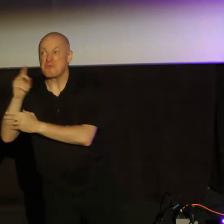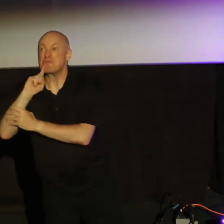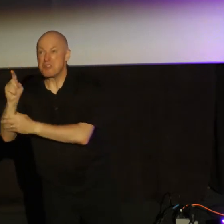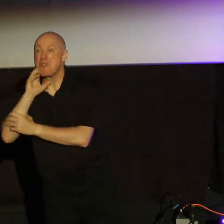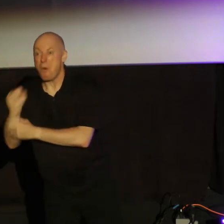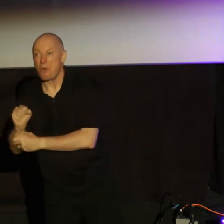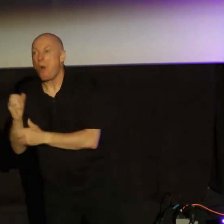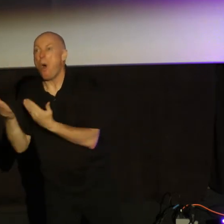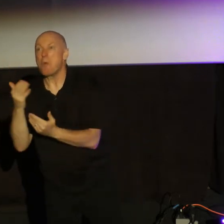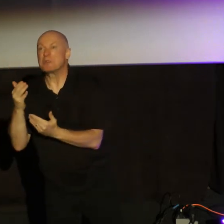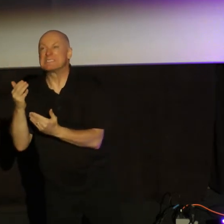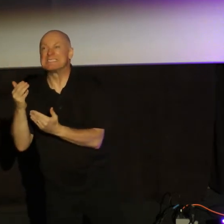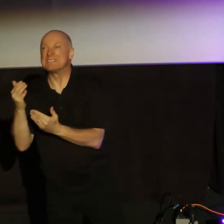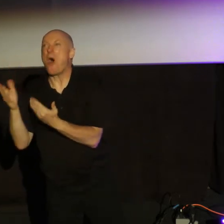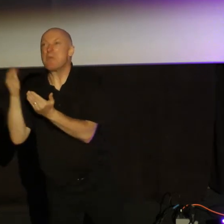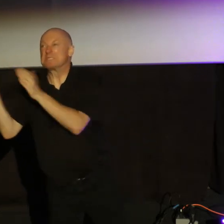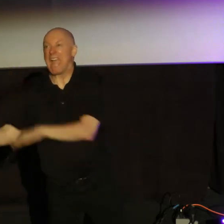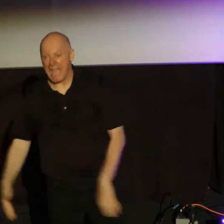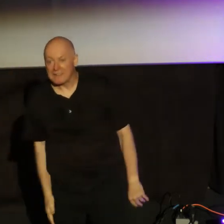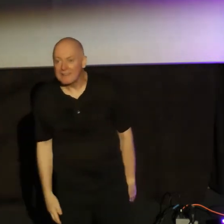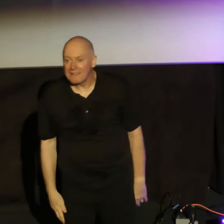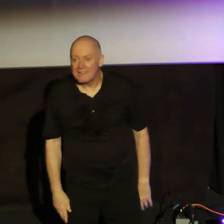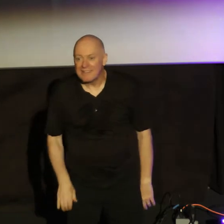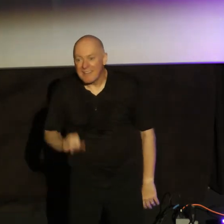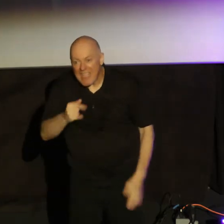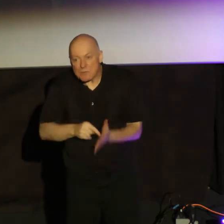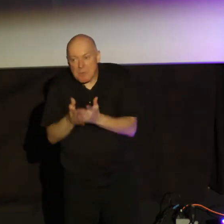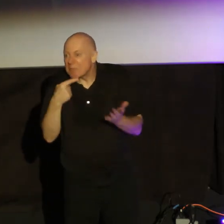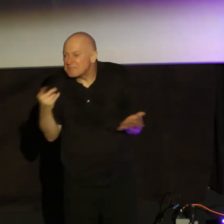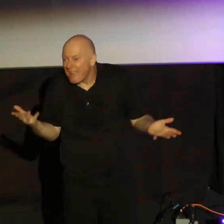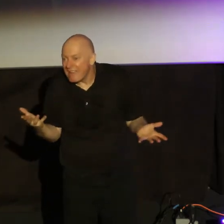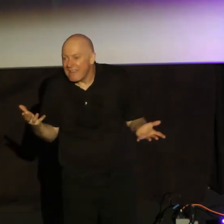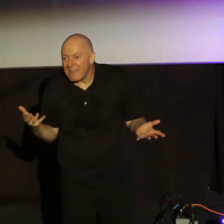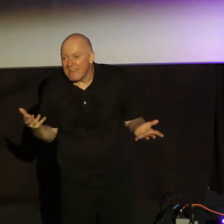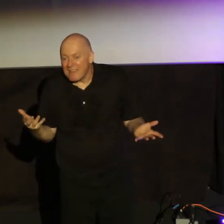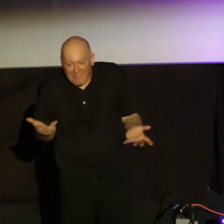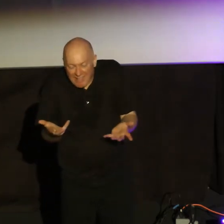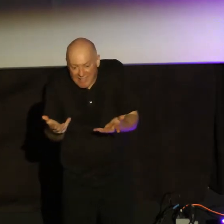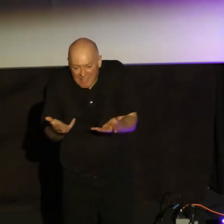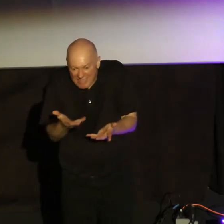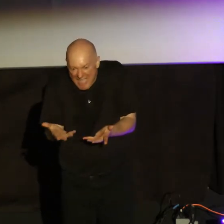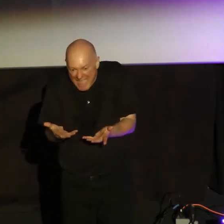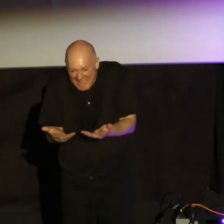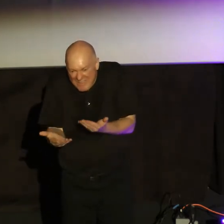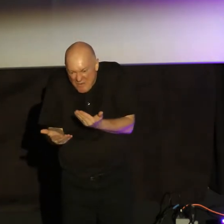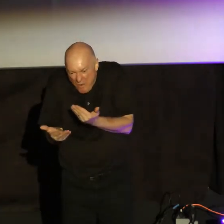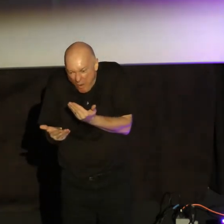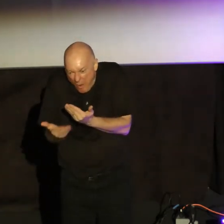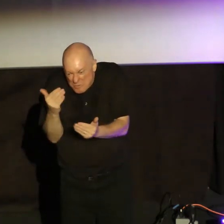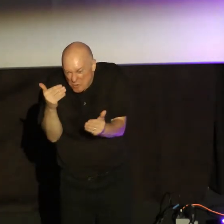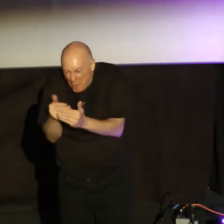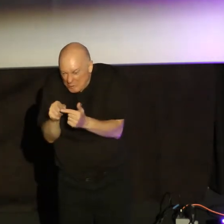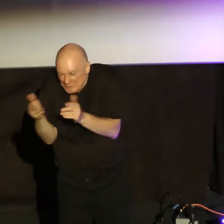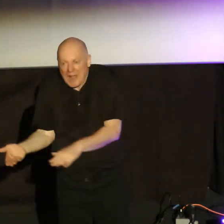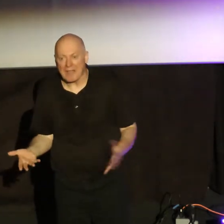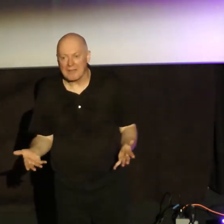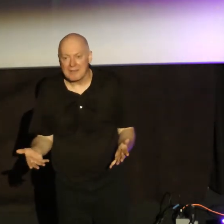good as dead. That's what the Bible says. The Bible says they were virtually dead. And now they have a kid.